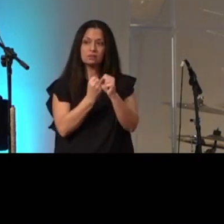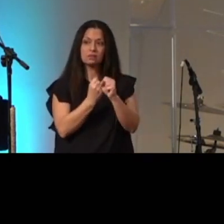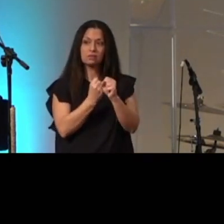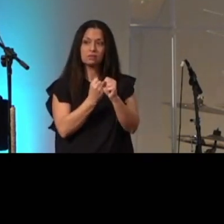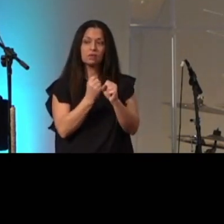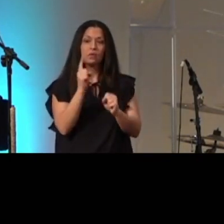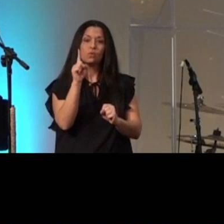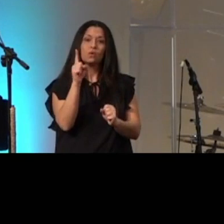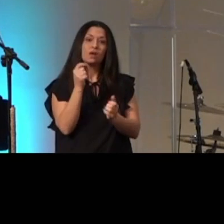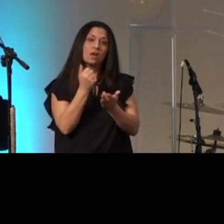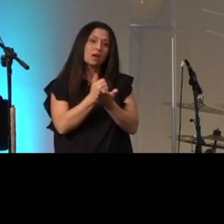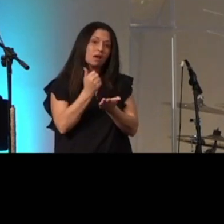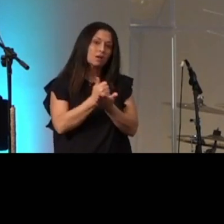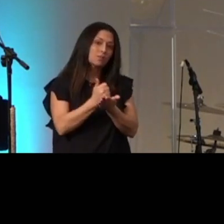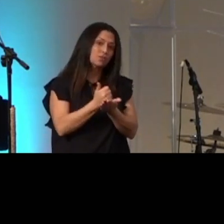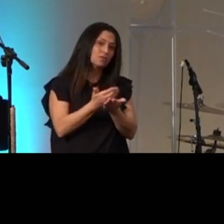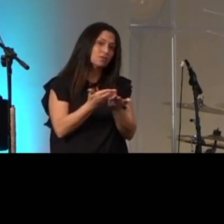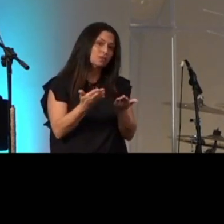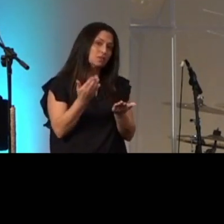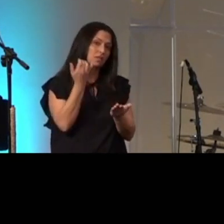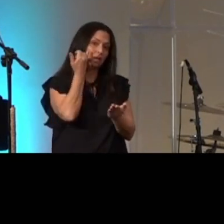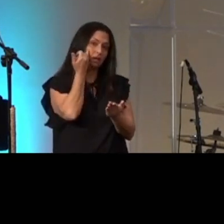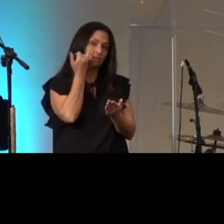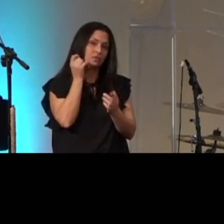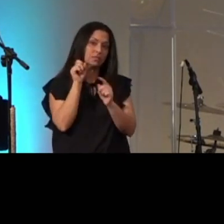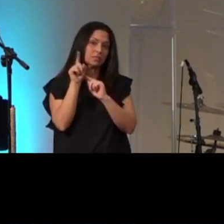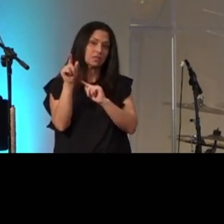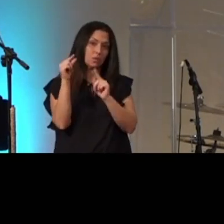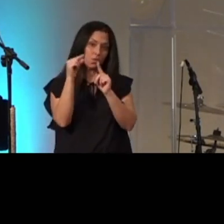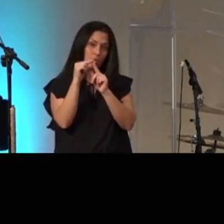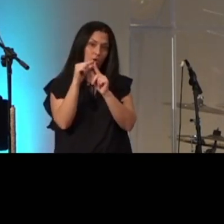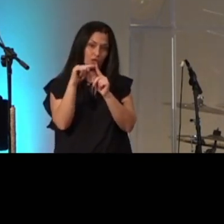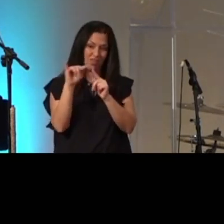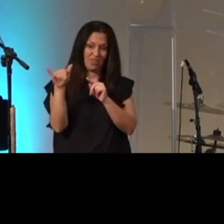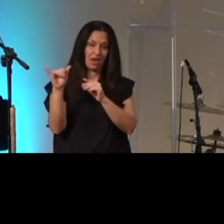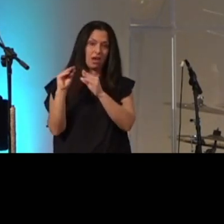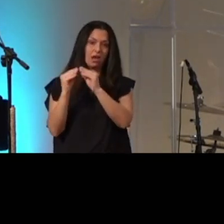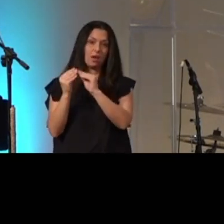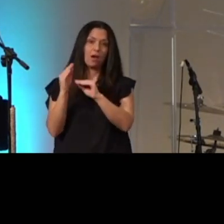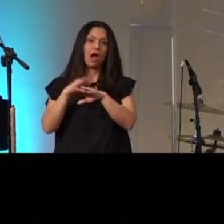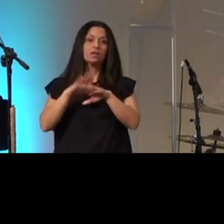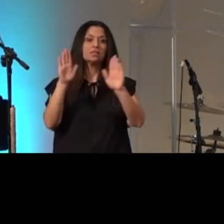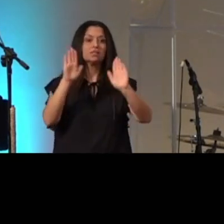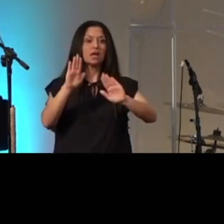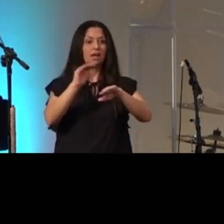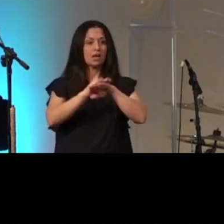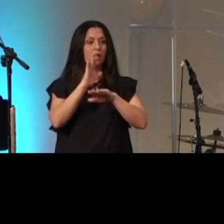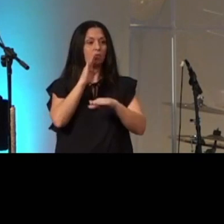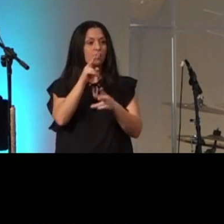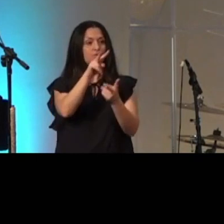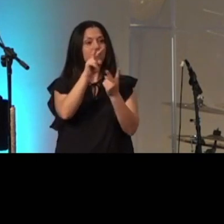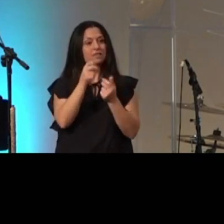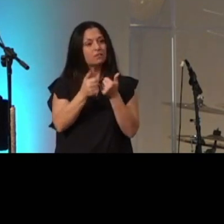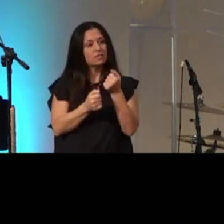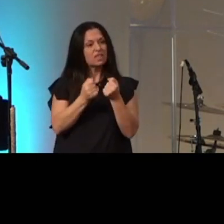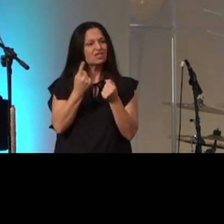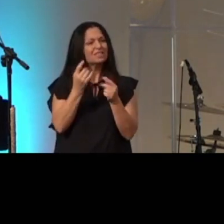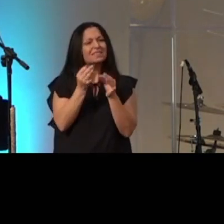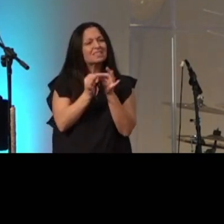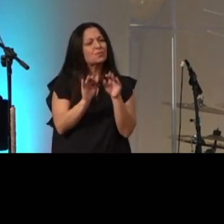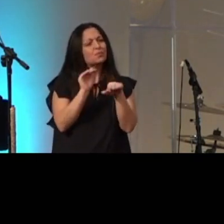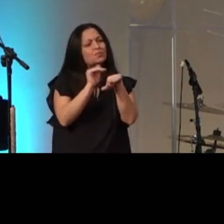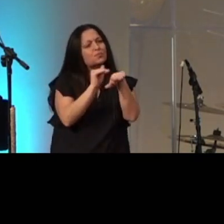trying to do is if you send that word to that number on Sunday nights you'll get a text message and it's just simply a prompt